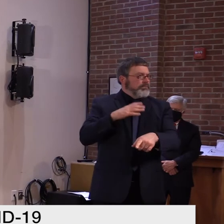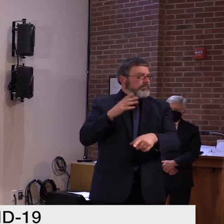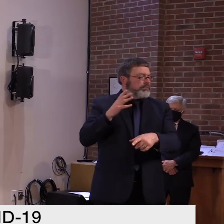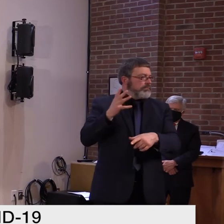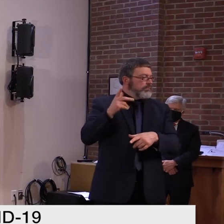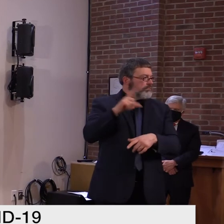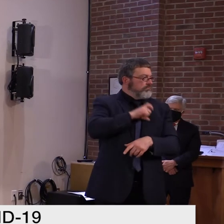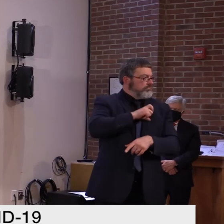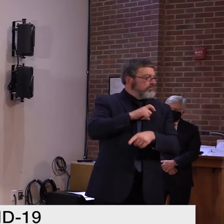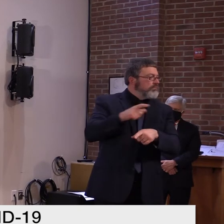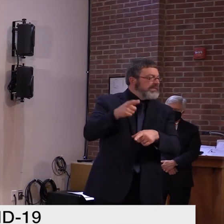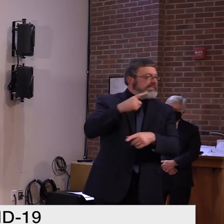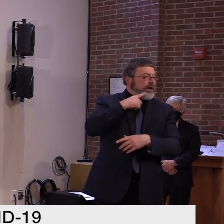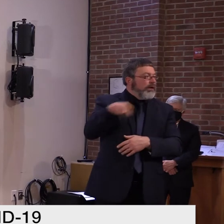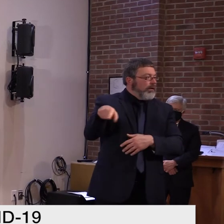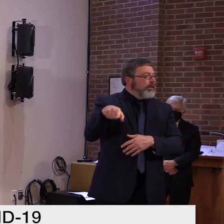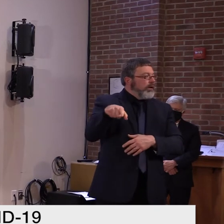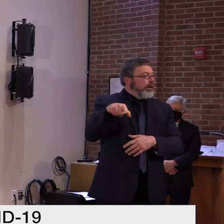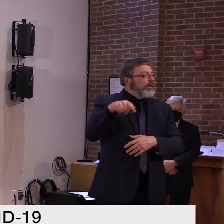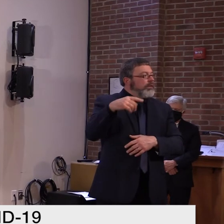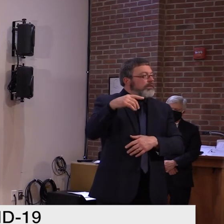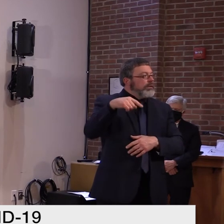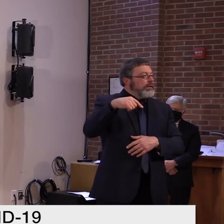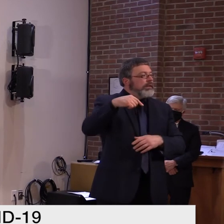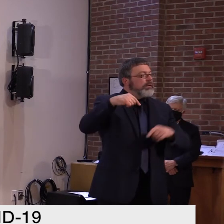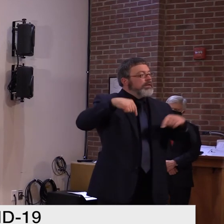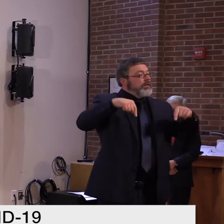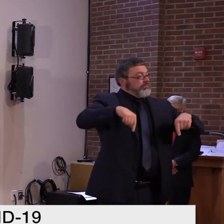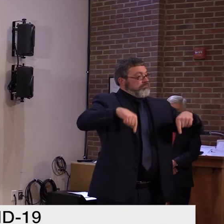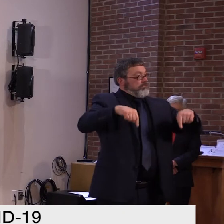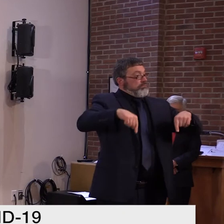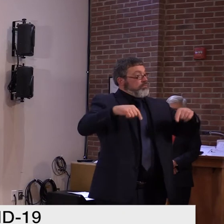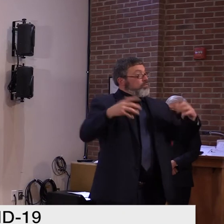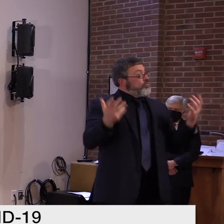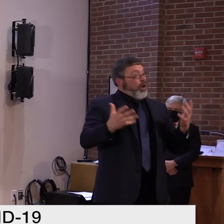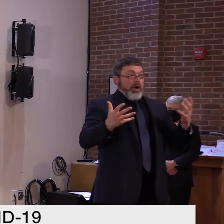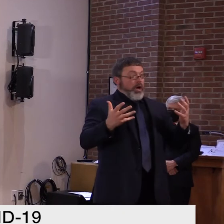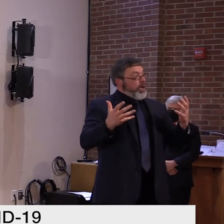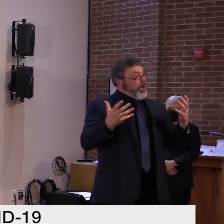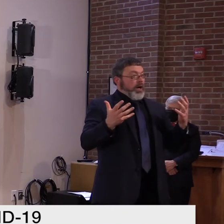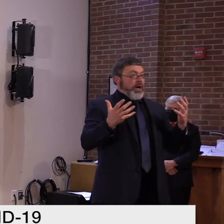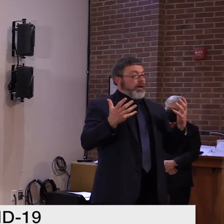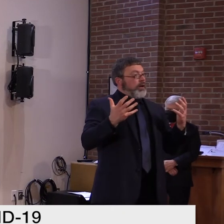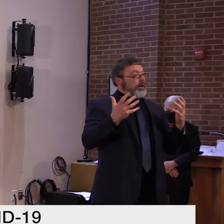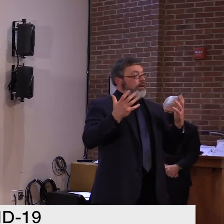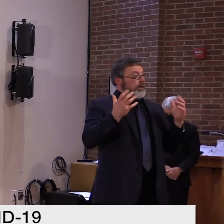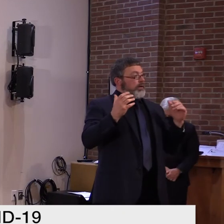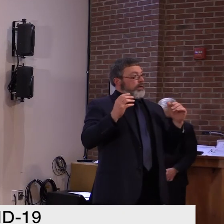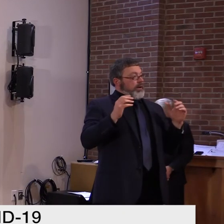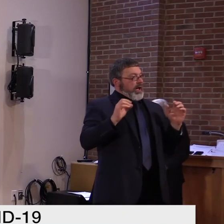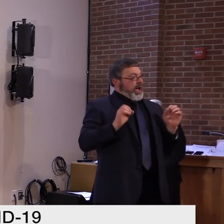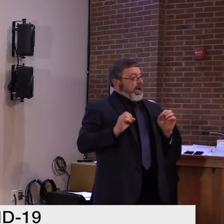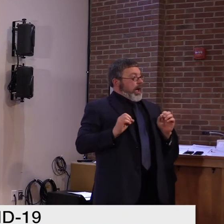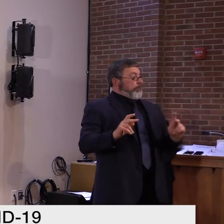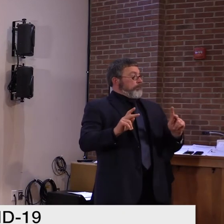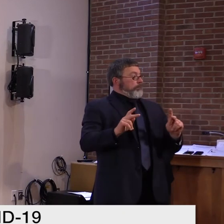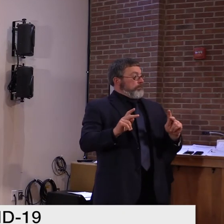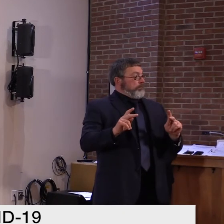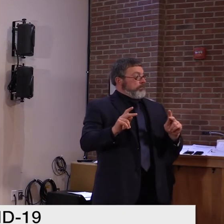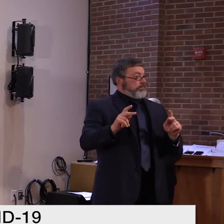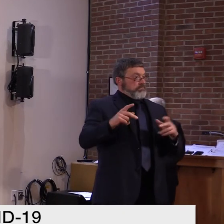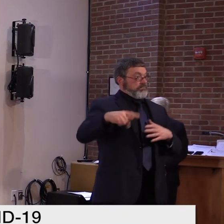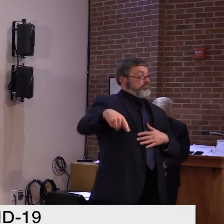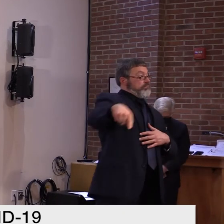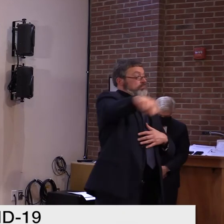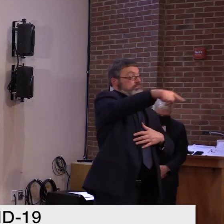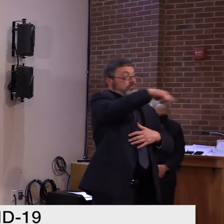reemphasize that we are, uh, starting today, going out and doing compliance assessment, uh, the variety of, of businesses. And I